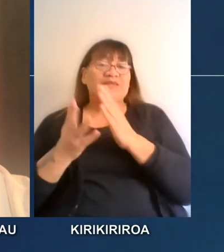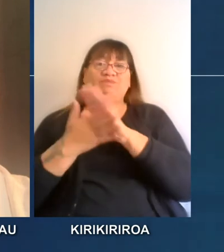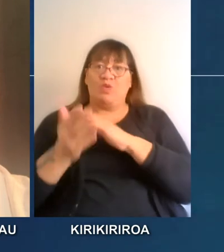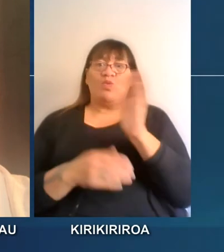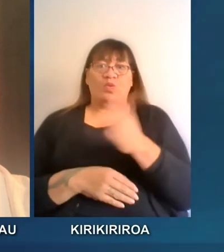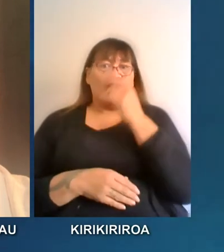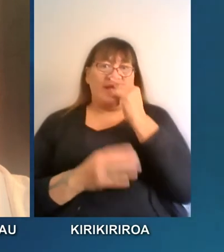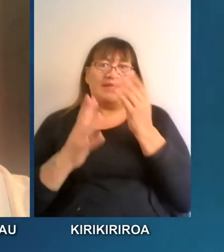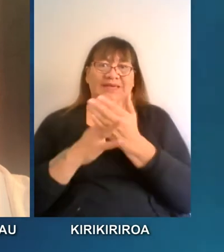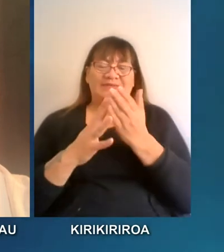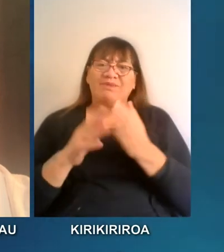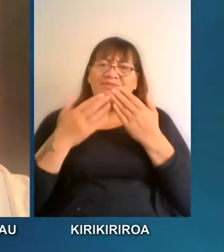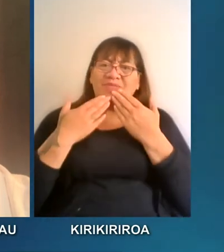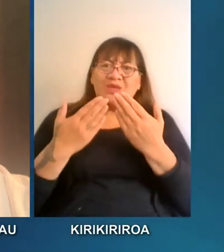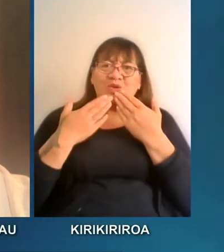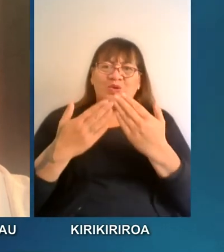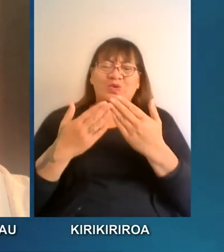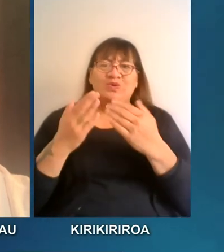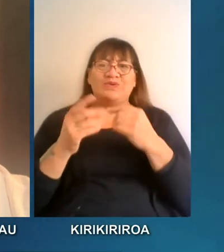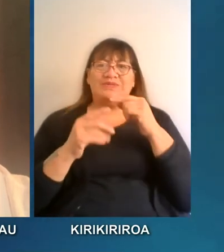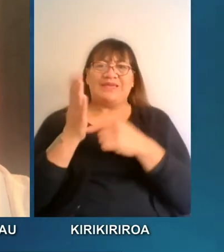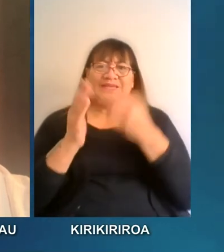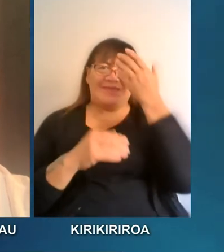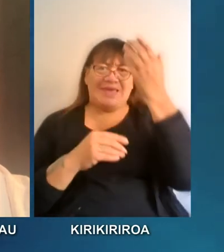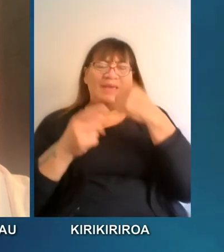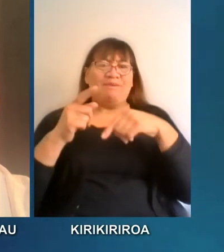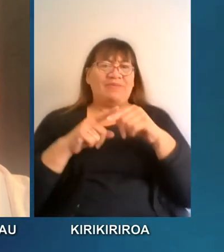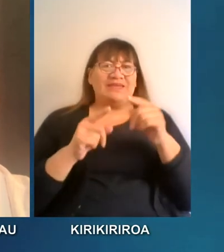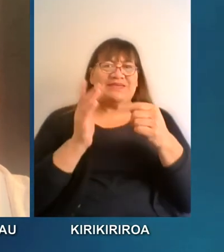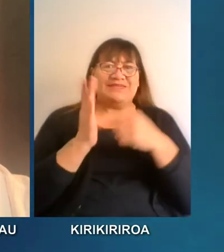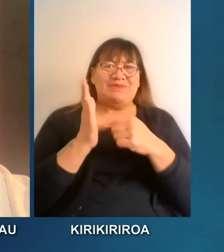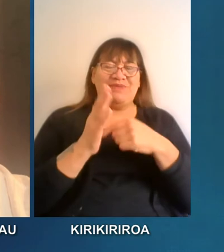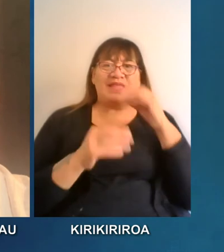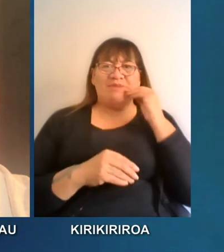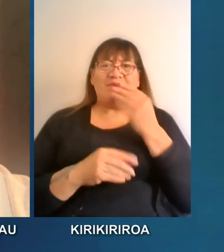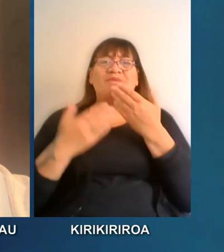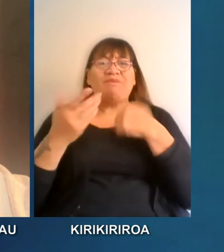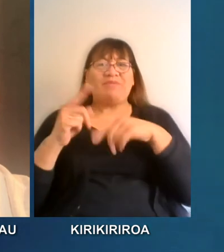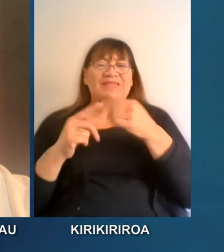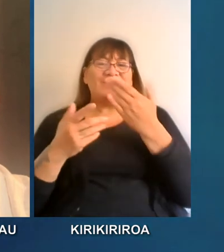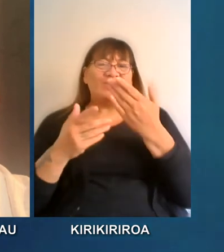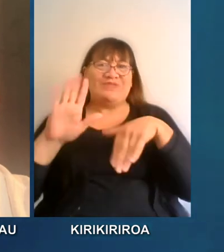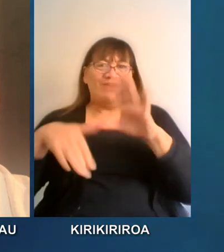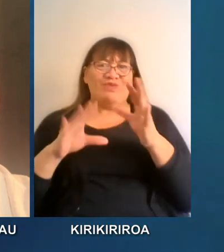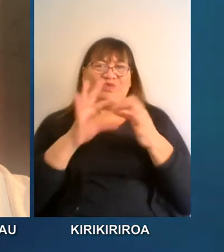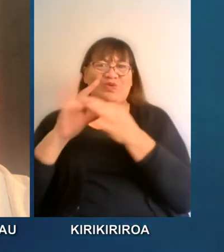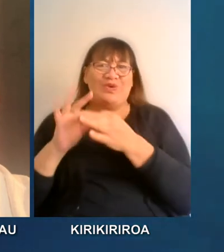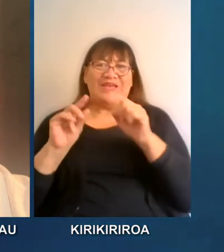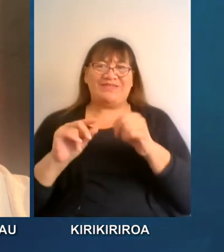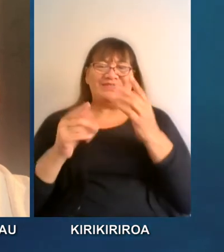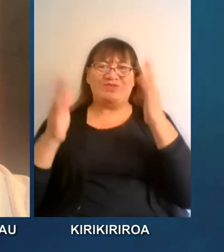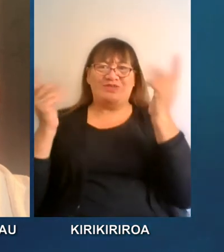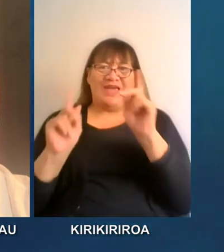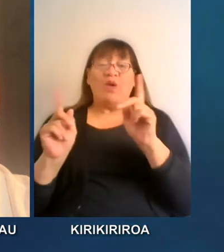koe, Tānia Kingi. And of course, Tīpene Lemon and our beautiful Stephanie Awhetoh for joining us this morning. Of course, we will put the